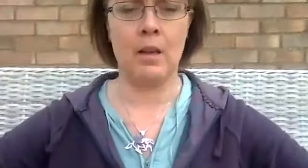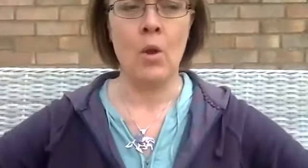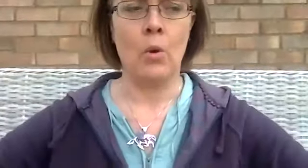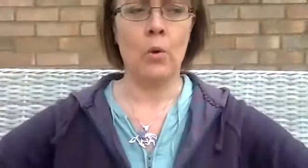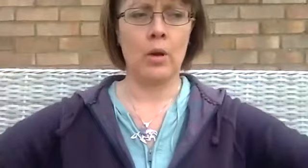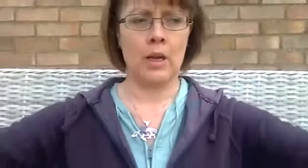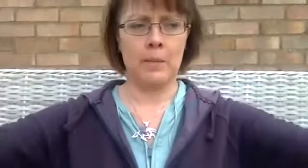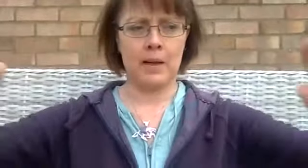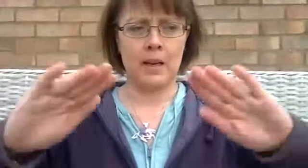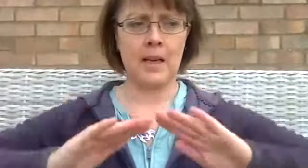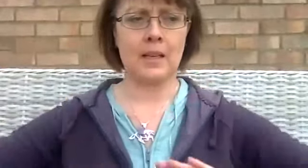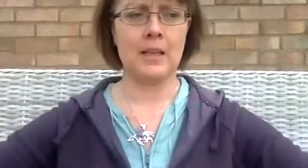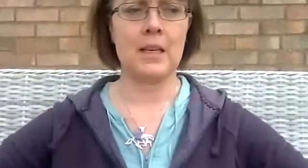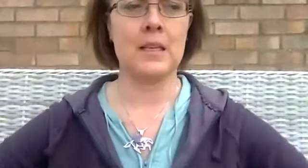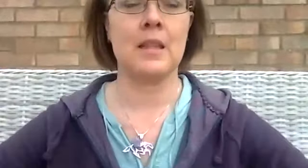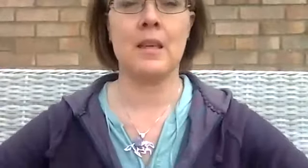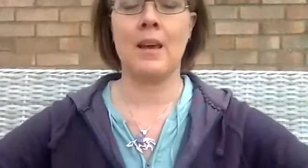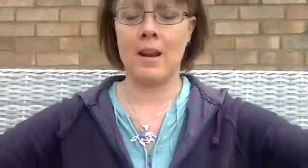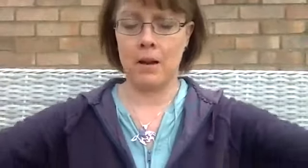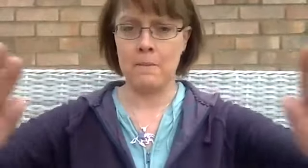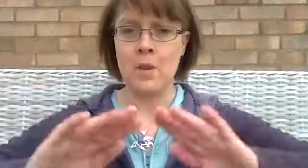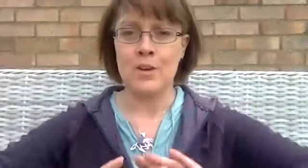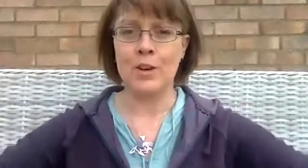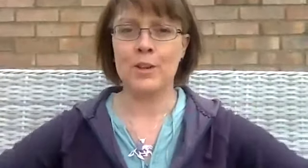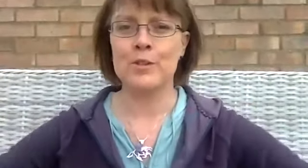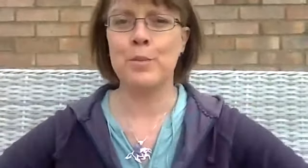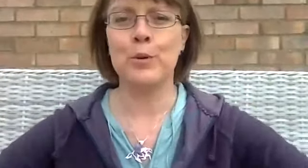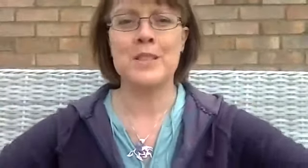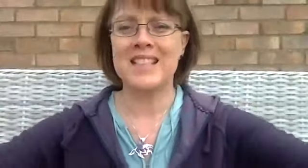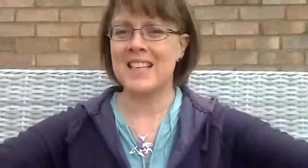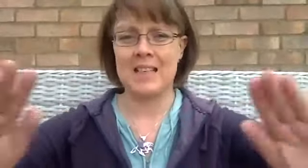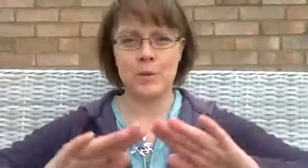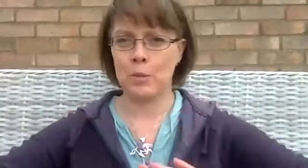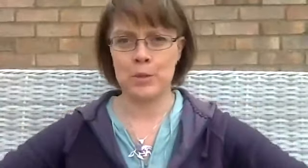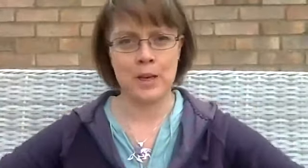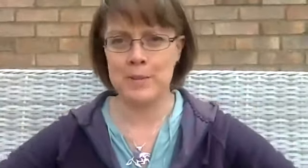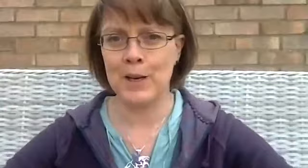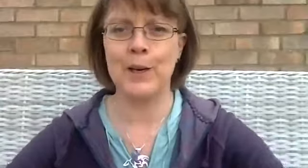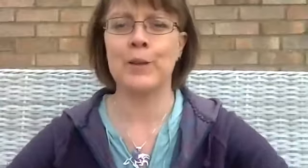know that you're supported connecting one more time to earth